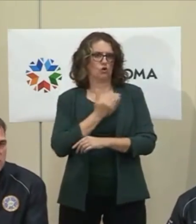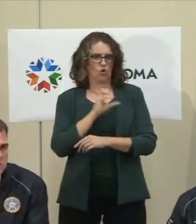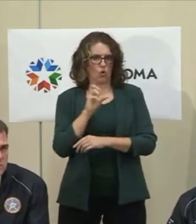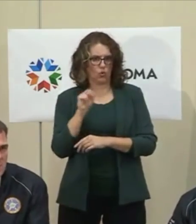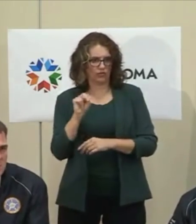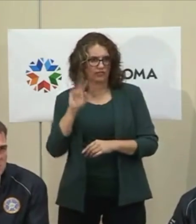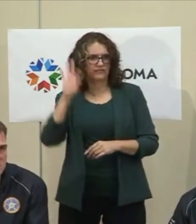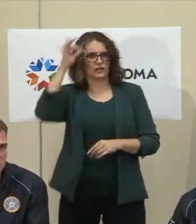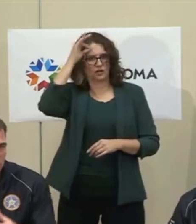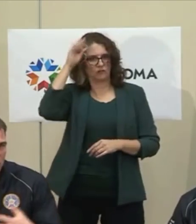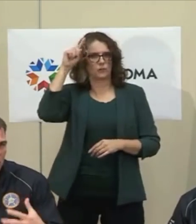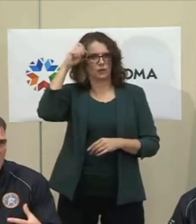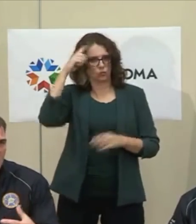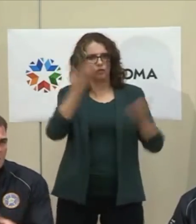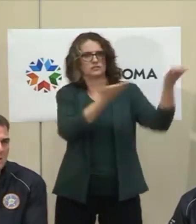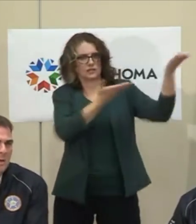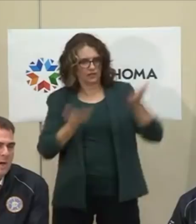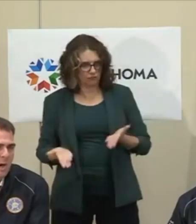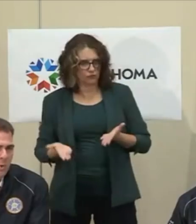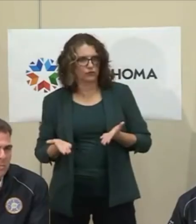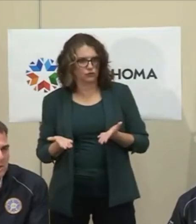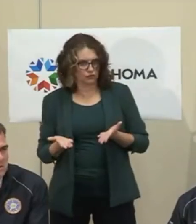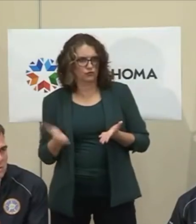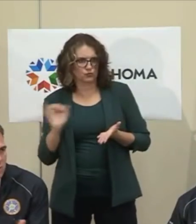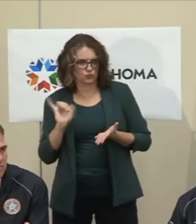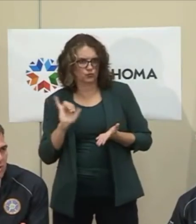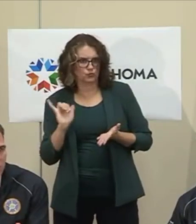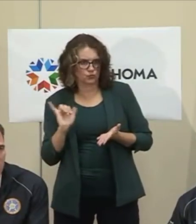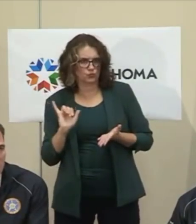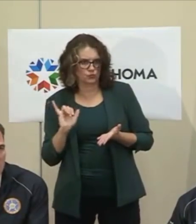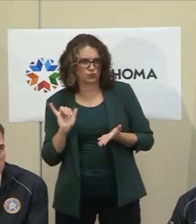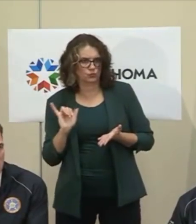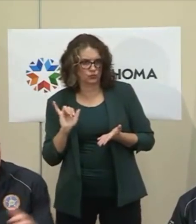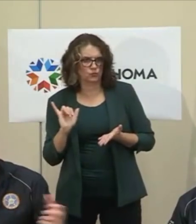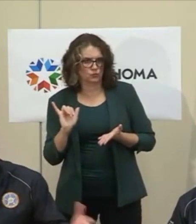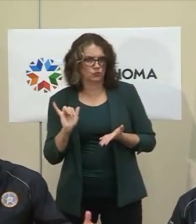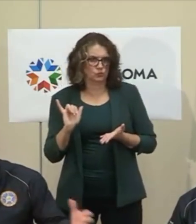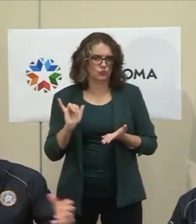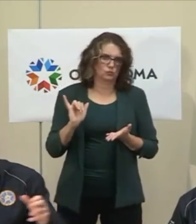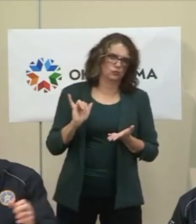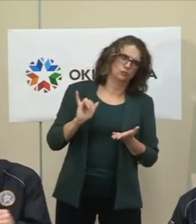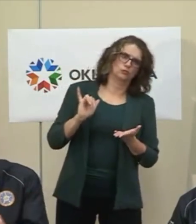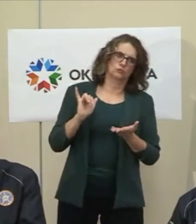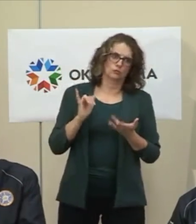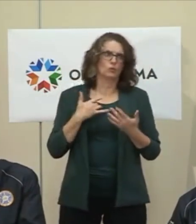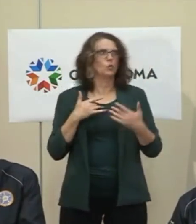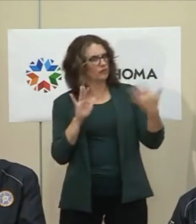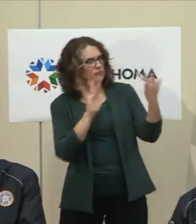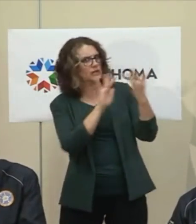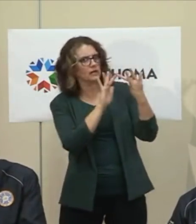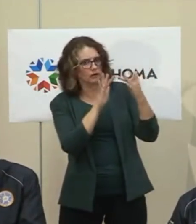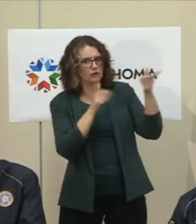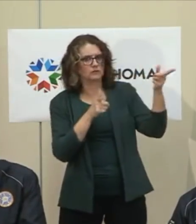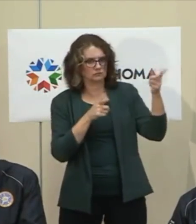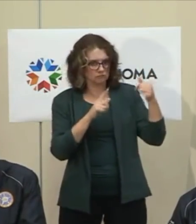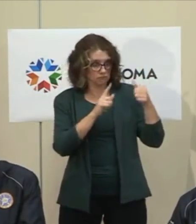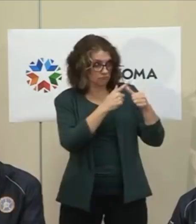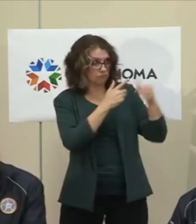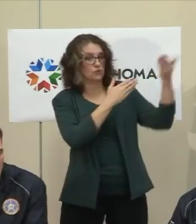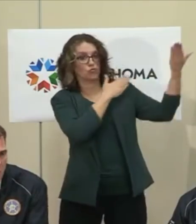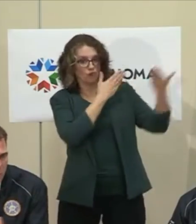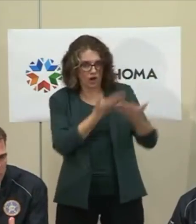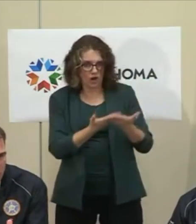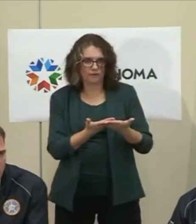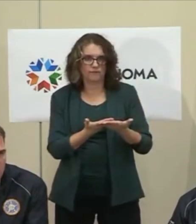deliver to the states pro rata. We've been in touch with our federal delegation as we've got our first shipment in to